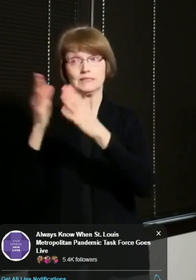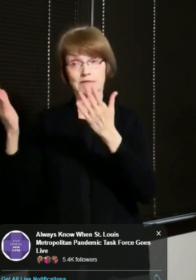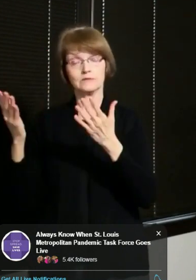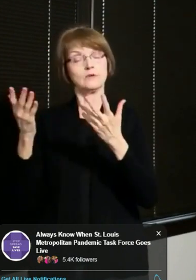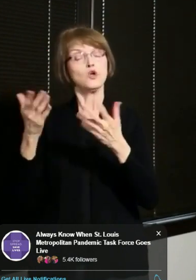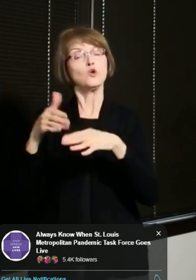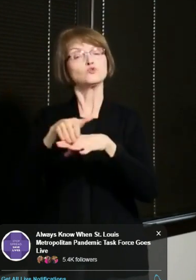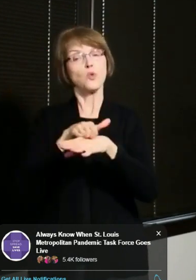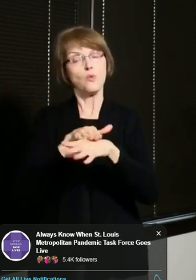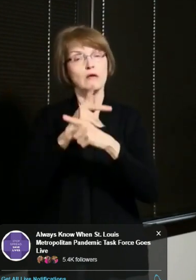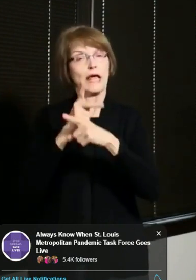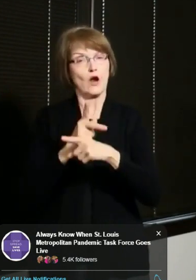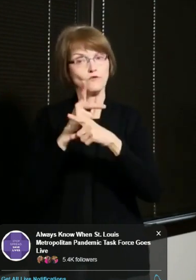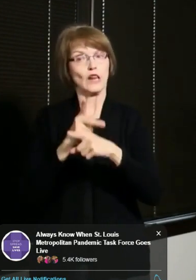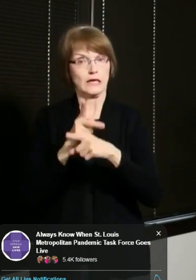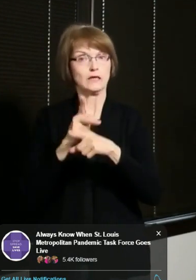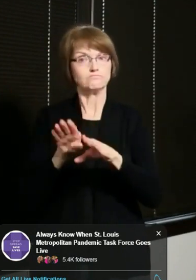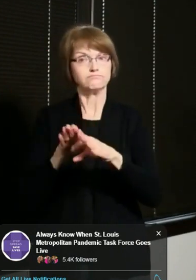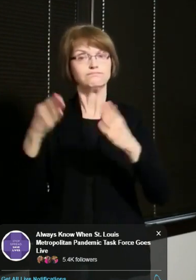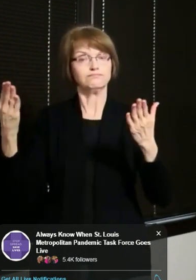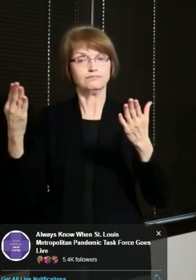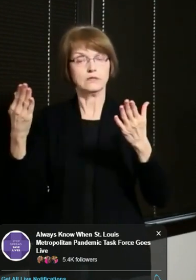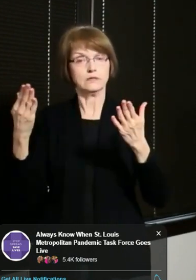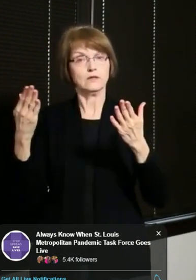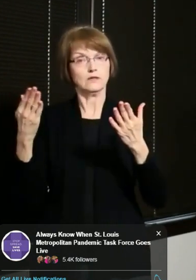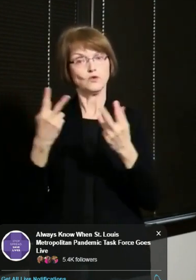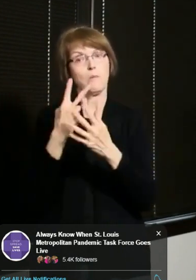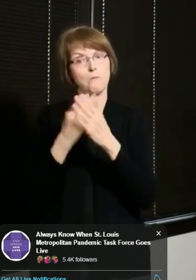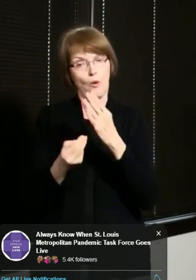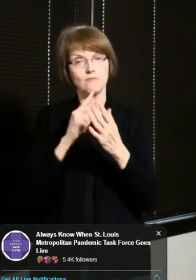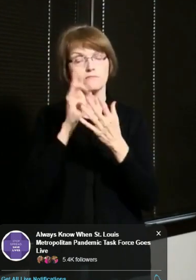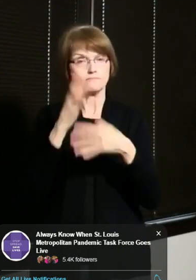So let's look at where we are today.